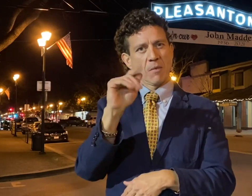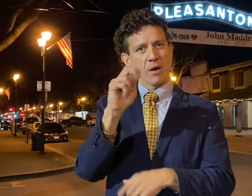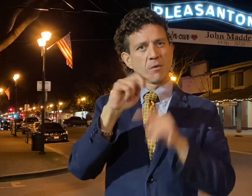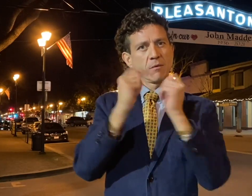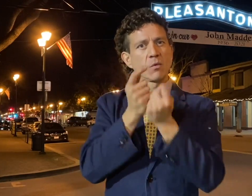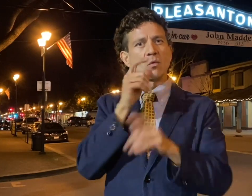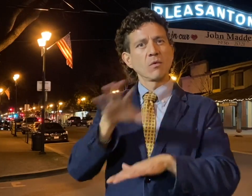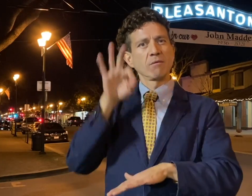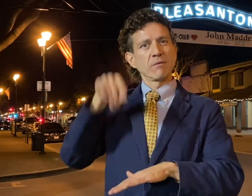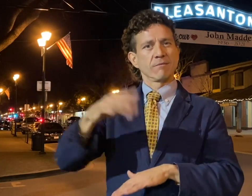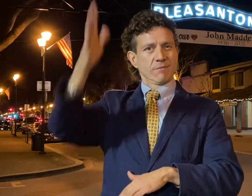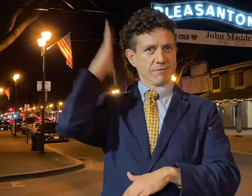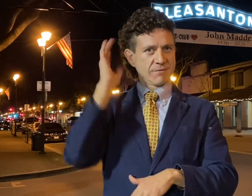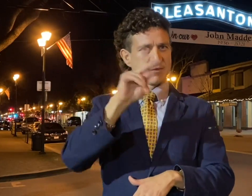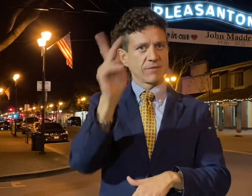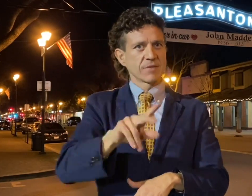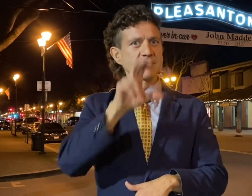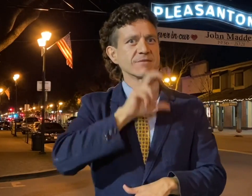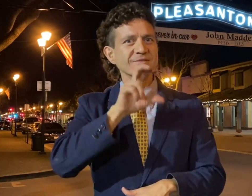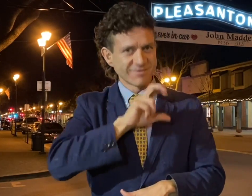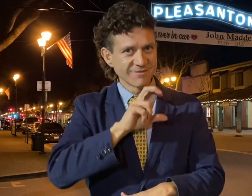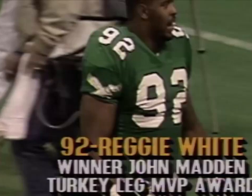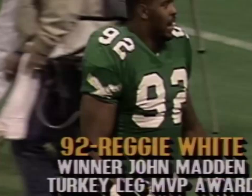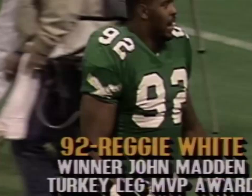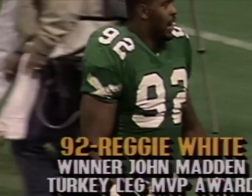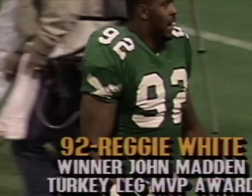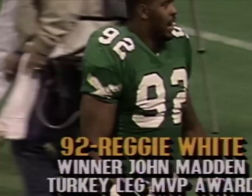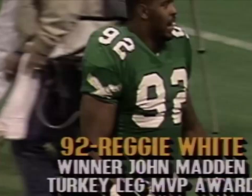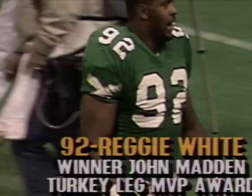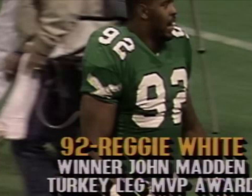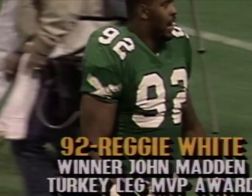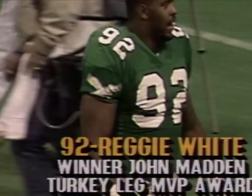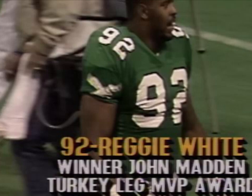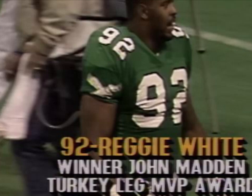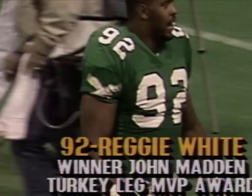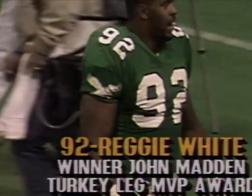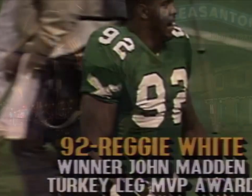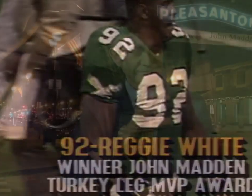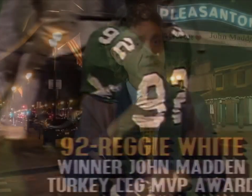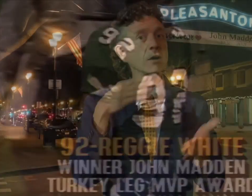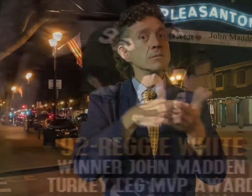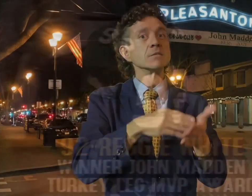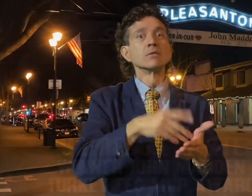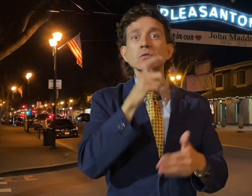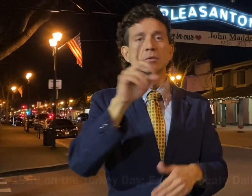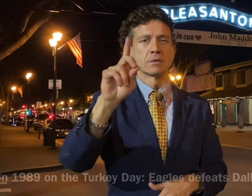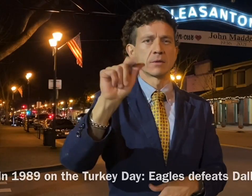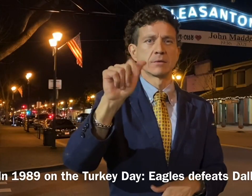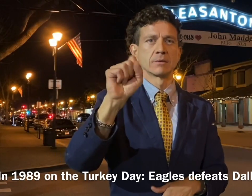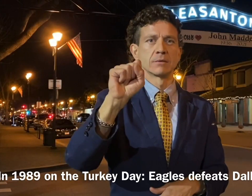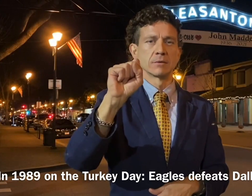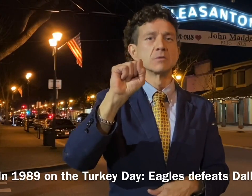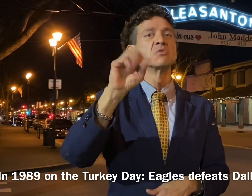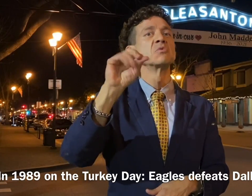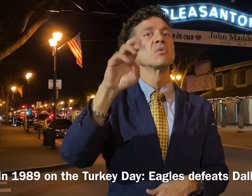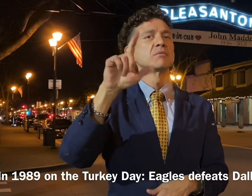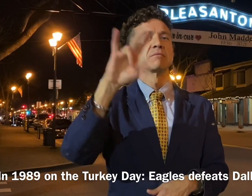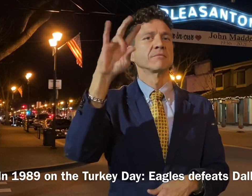Eagles, the same team who drafted Madden. The Eagles beat the Dallas Cowboys 27-0 on that day in